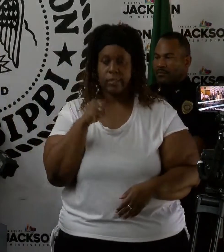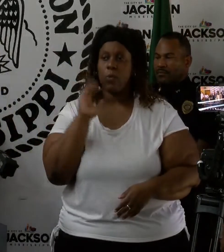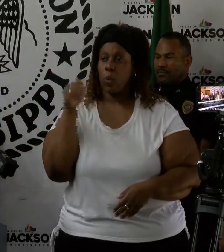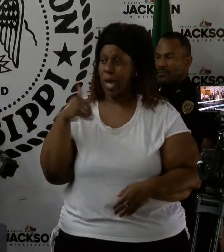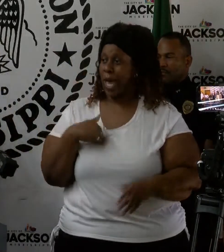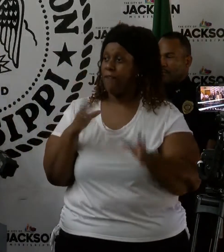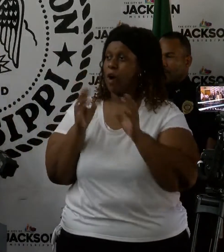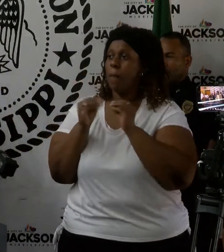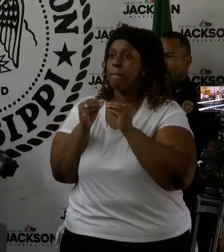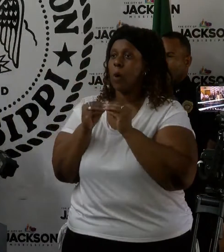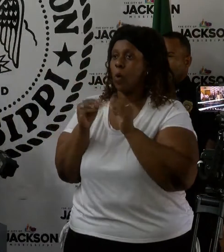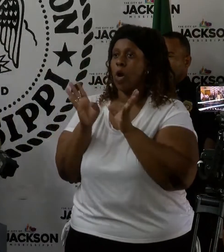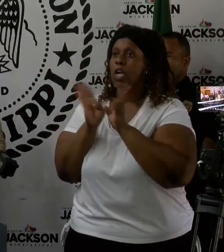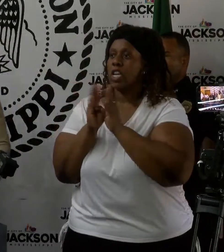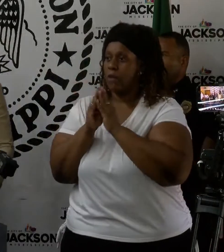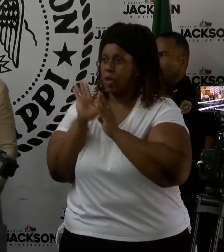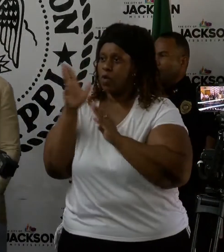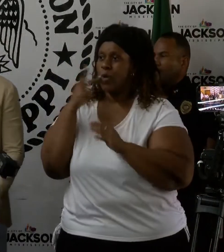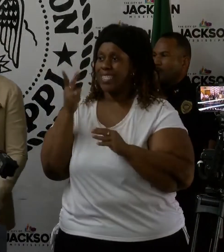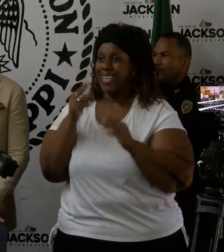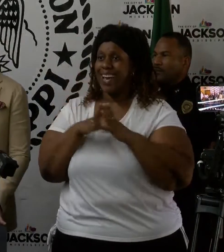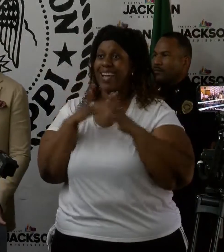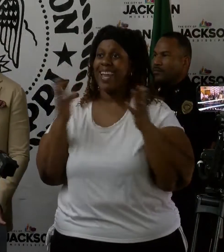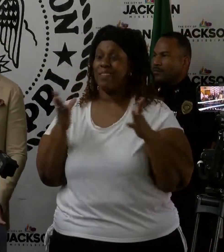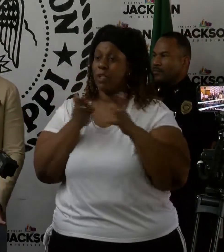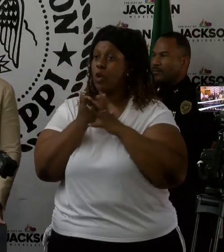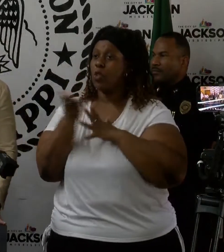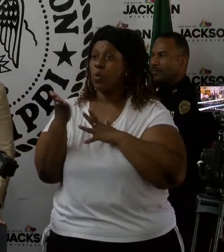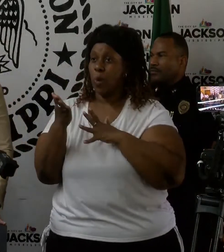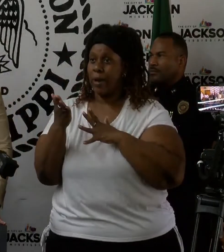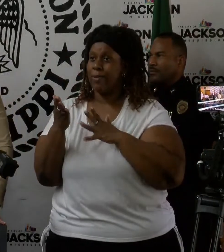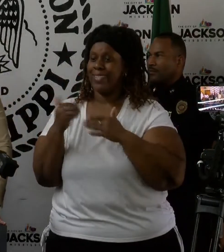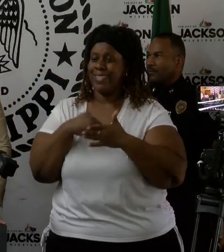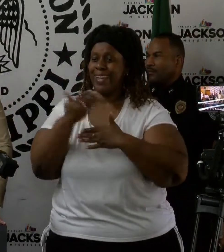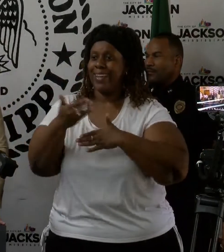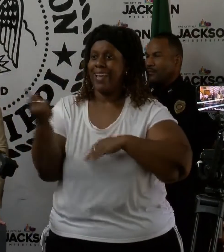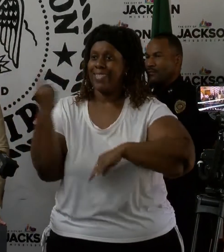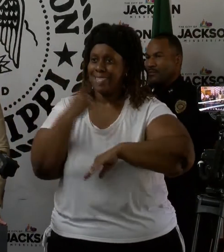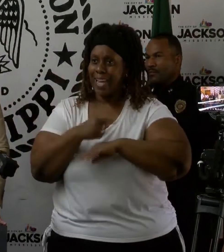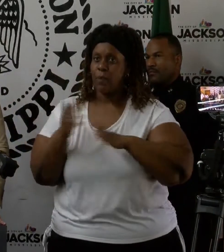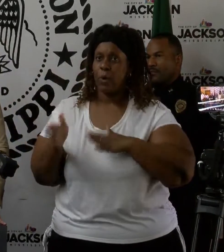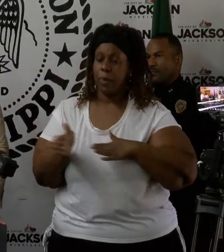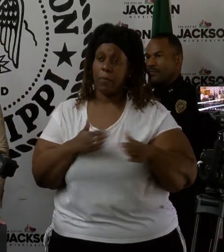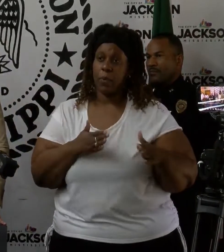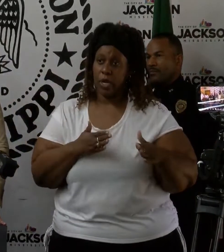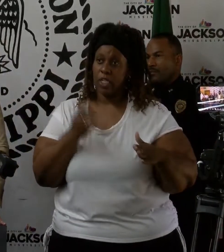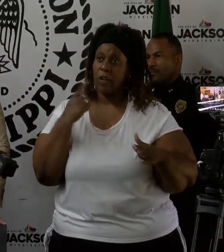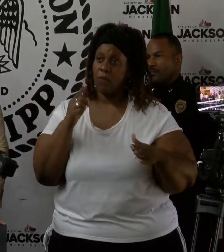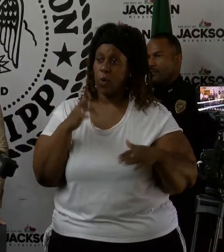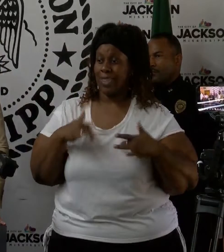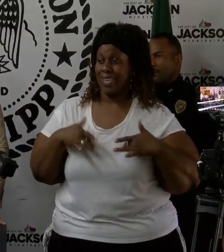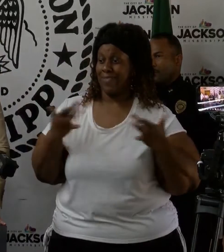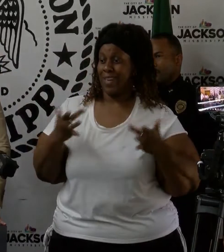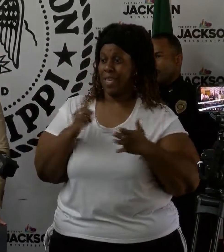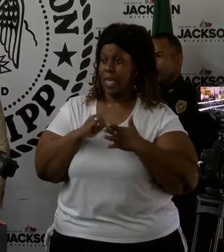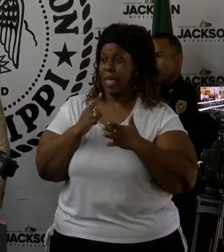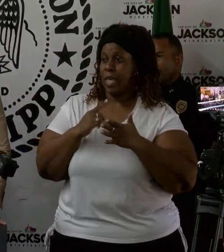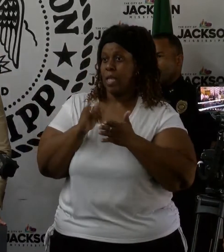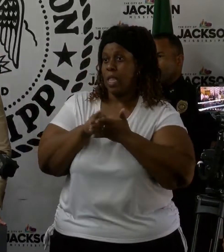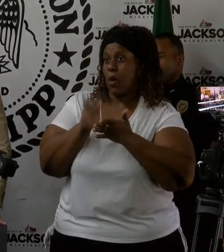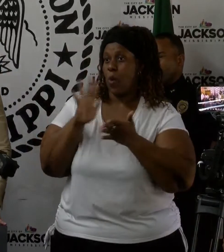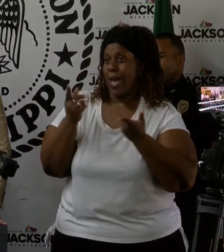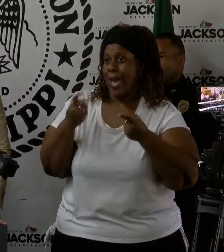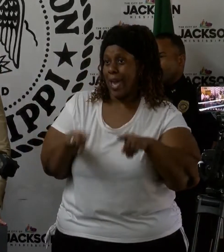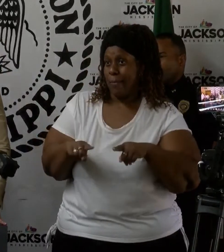As we have shared with you, you're going to see a lot of us over the coming days in preparation for the events that we expect Monday